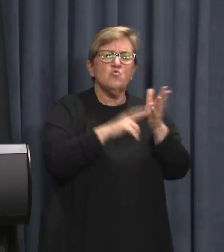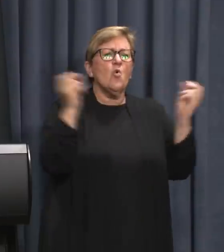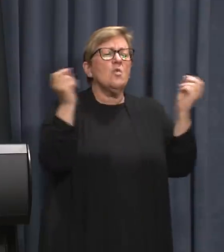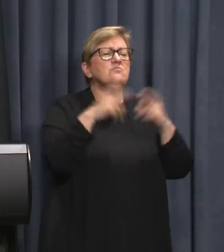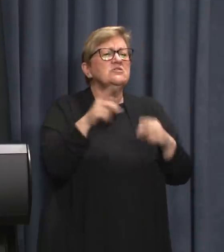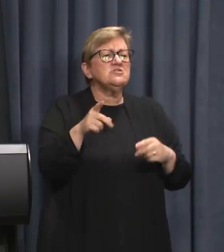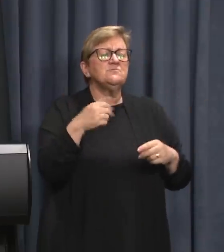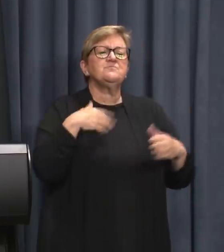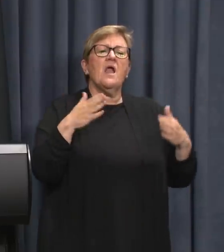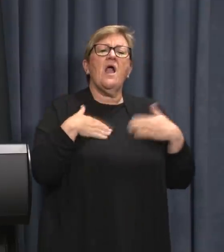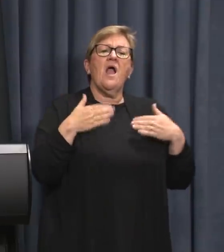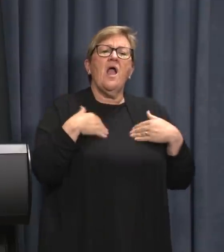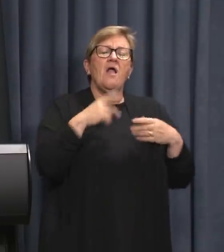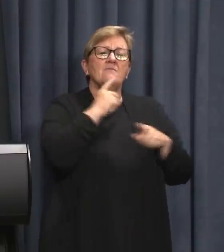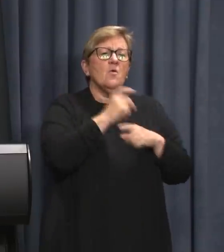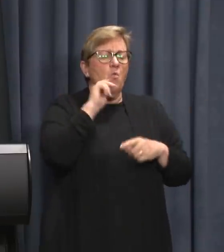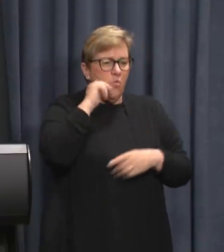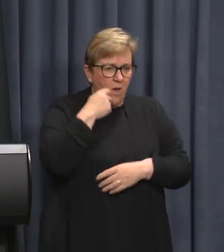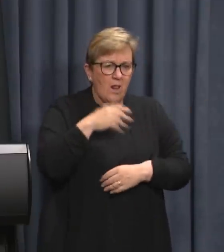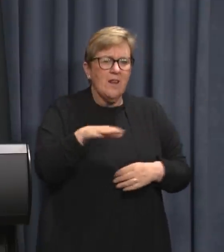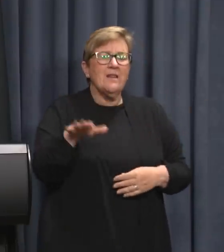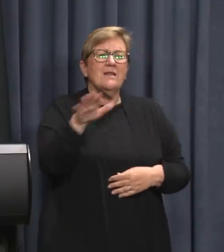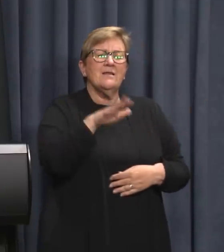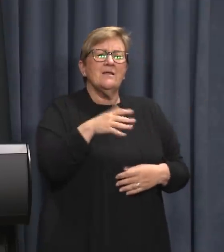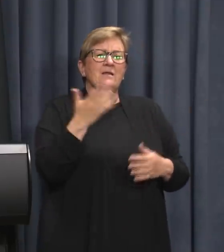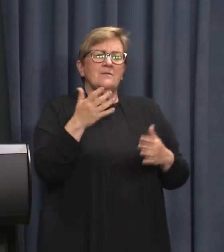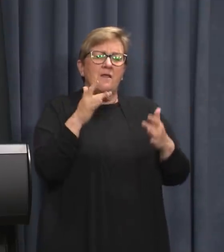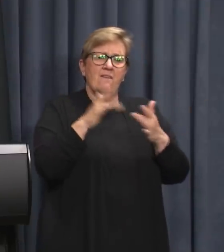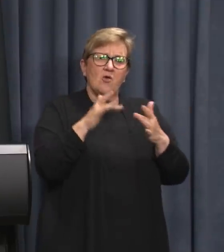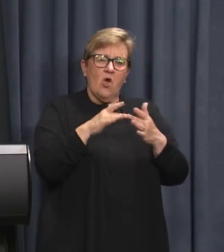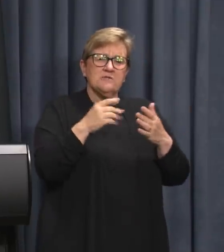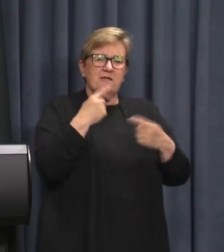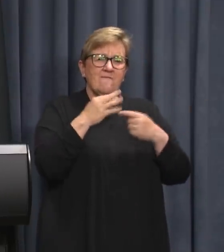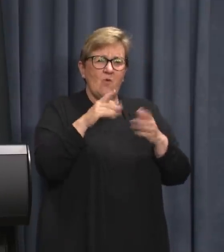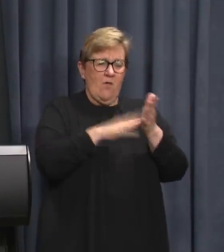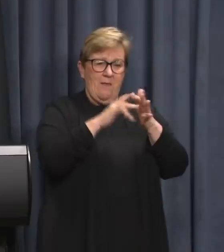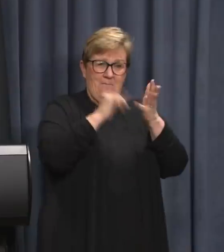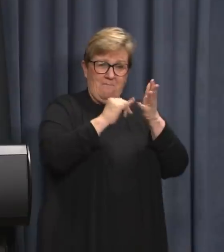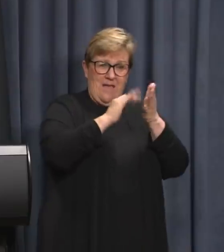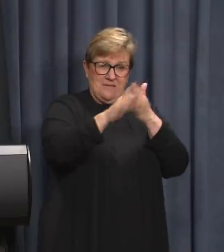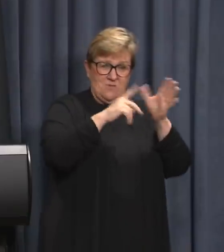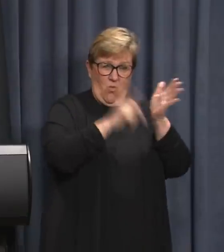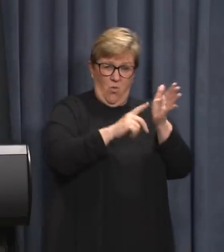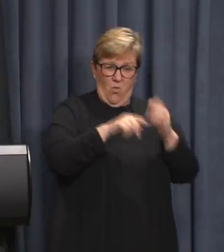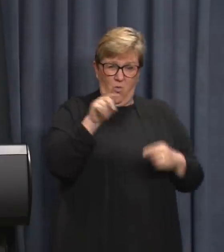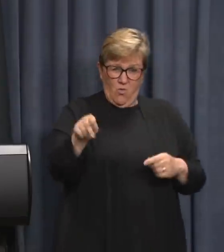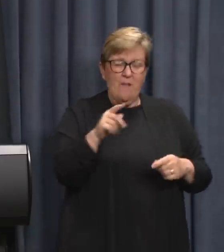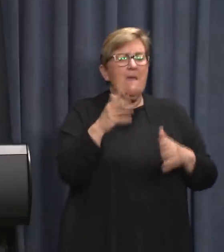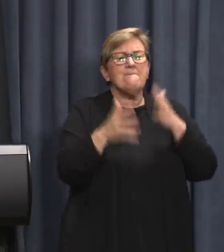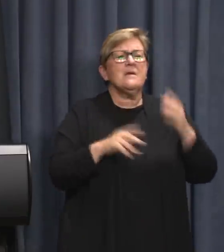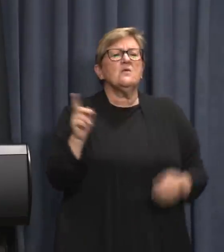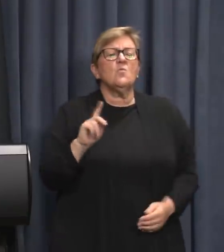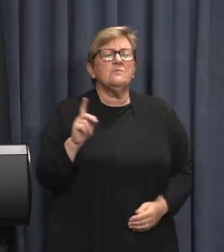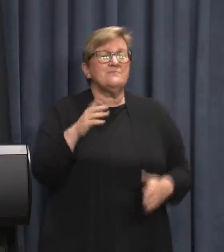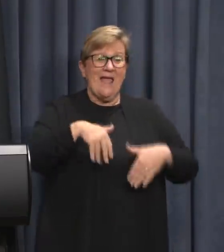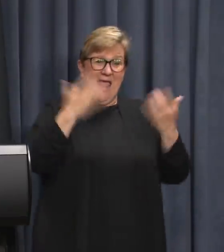our health authorities will now upgrade the contact status for the Mess Hall event. This means that